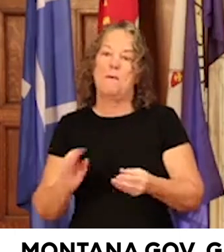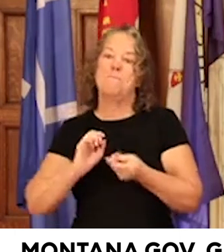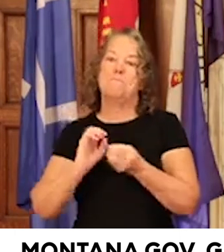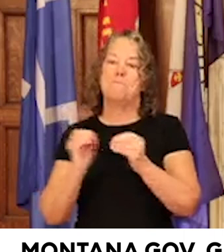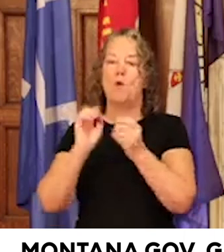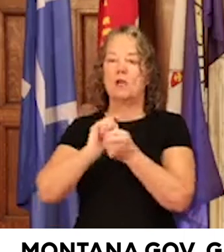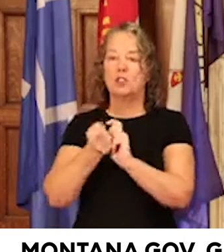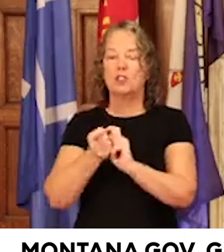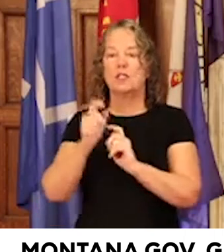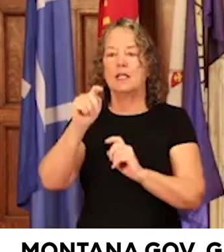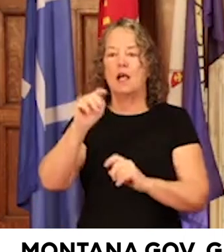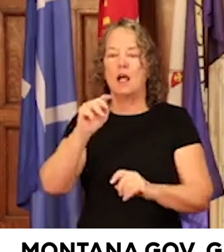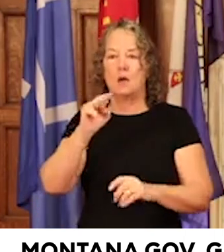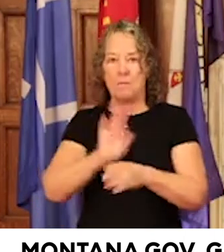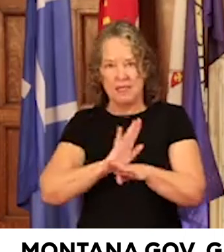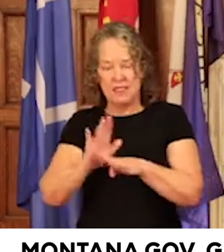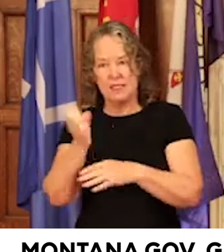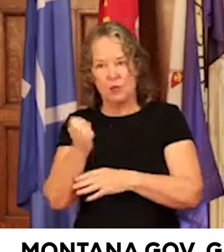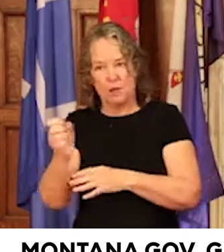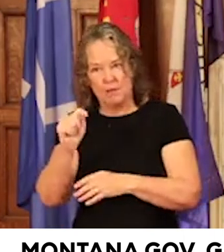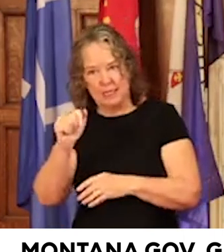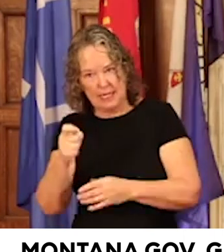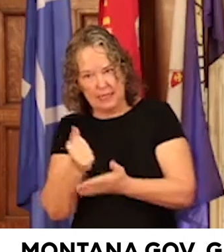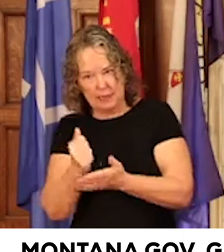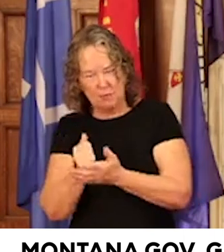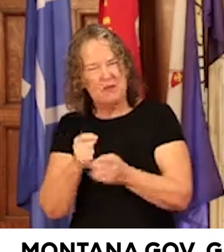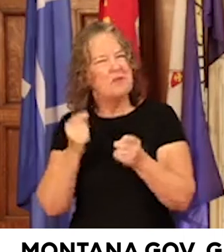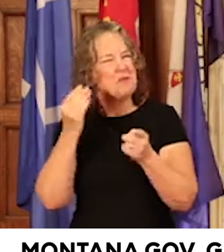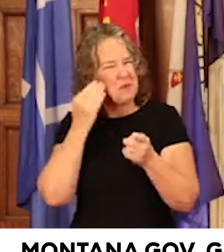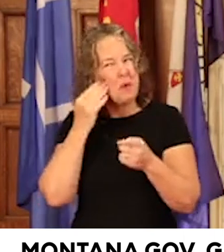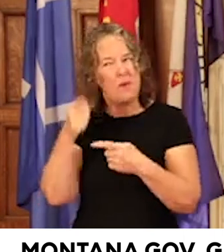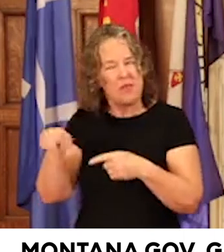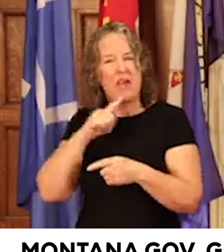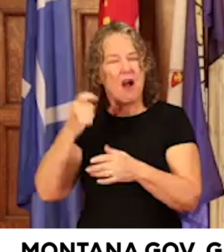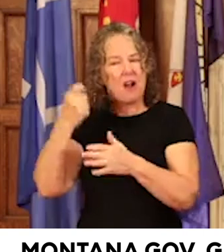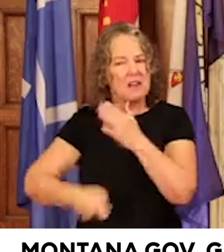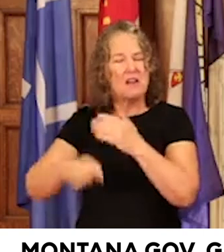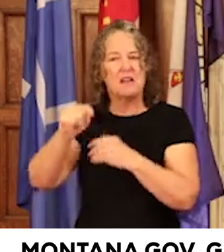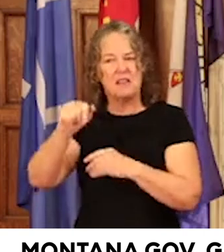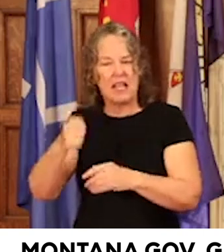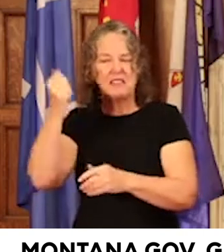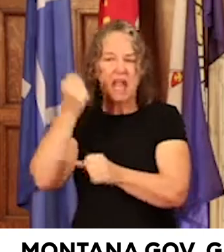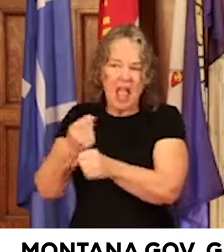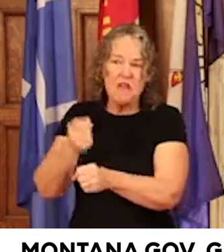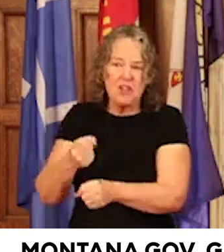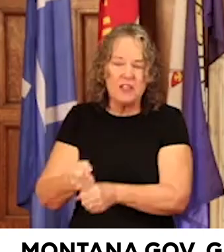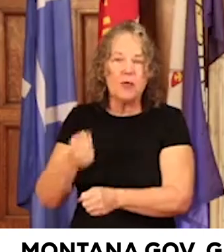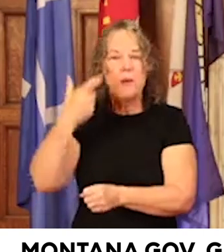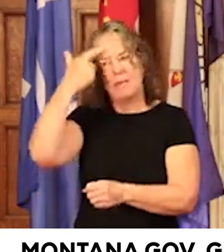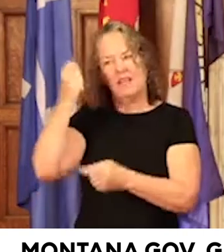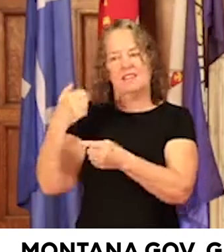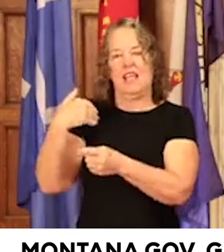As they all know too well, they're taxed every single year for owning the equipment they need to operate their